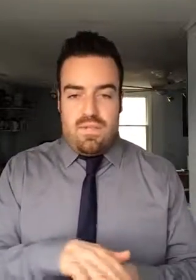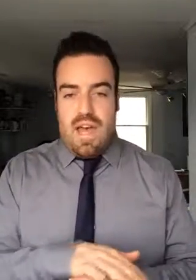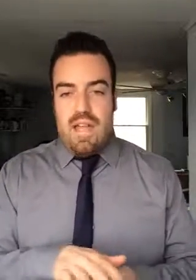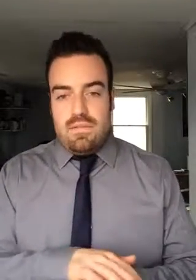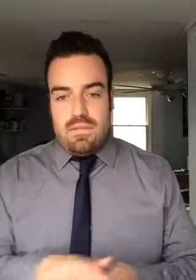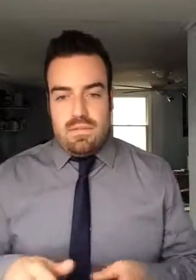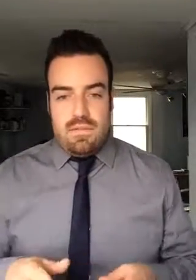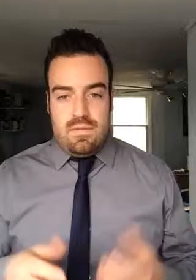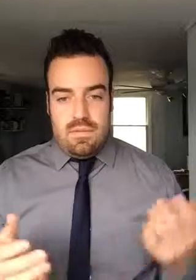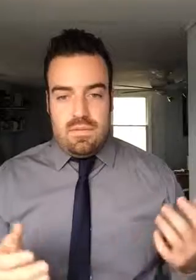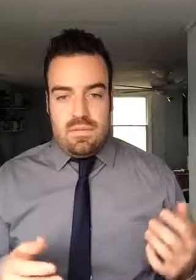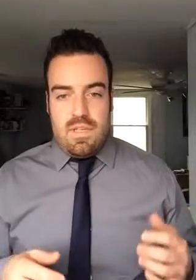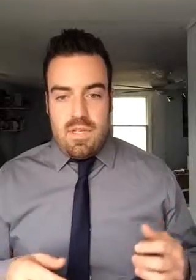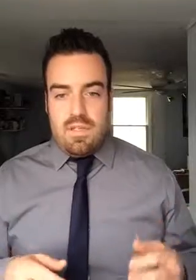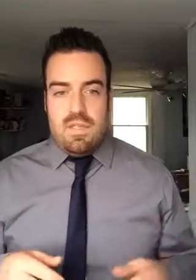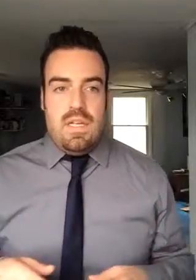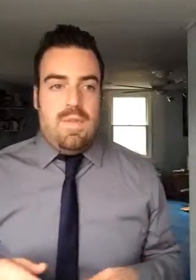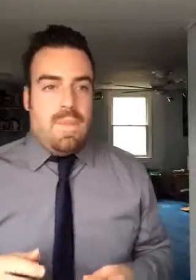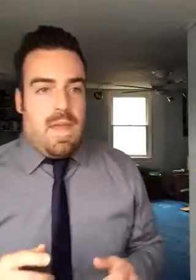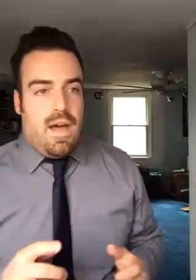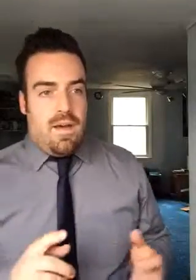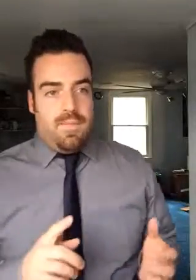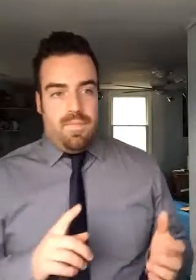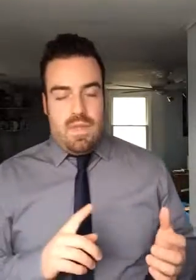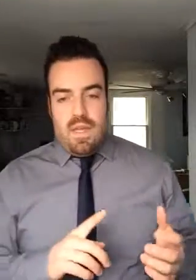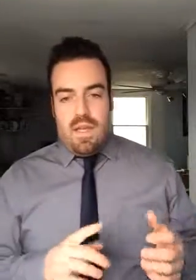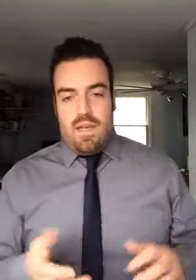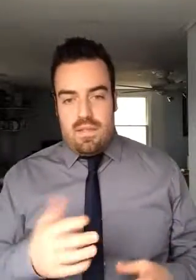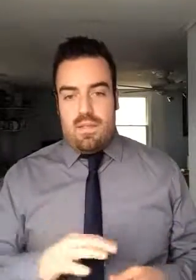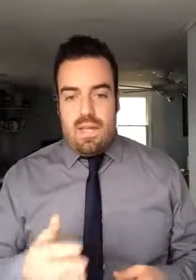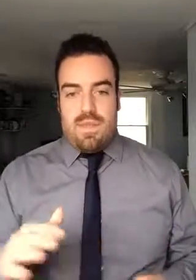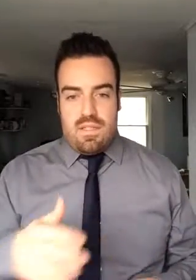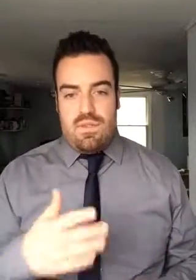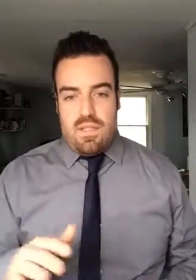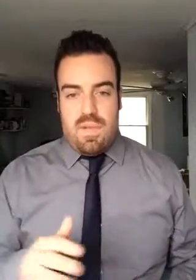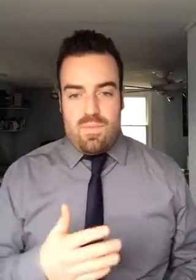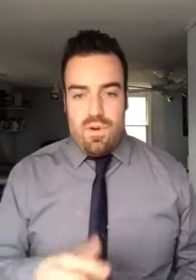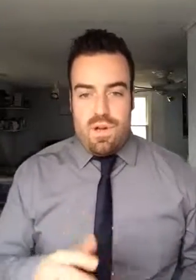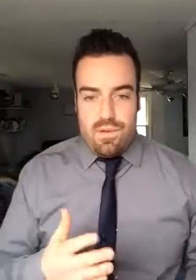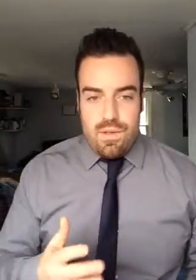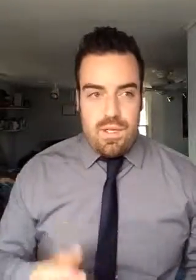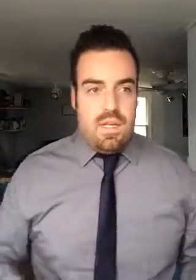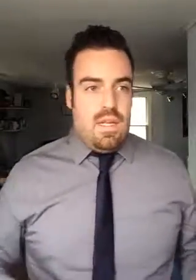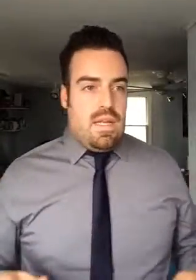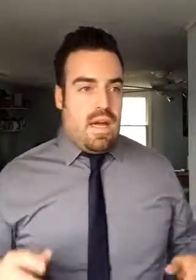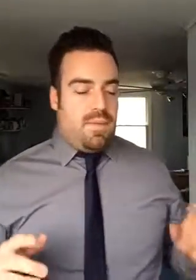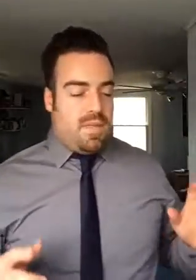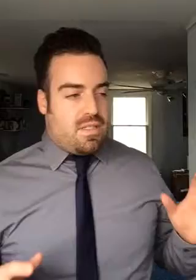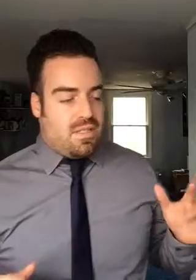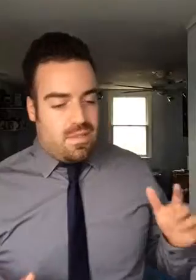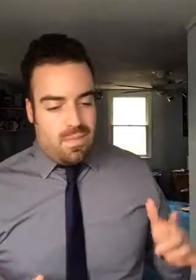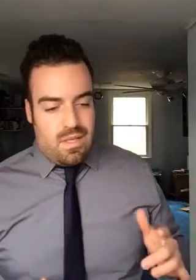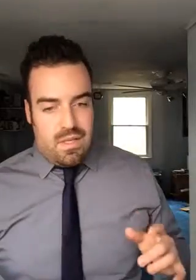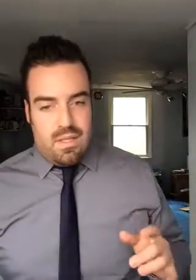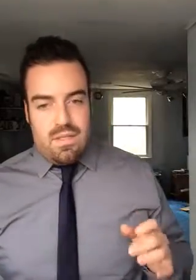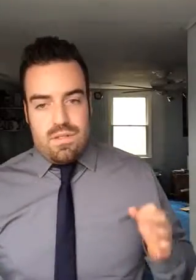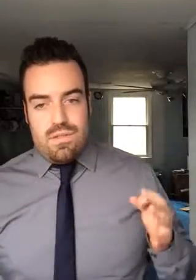the flat tibia. And again, makes the joint space more congruent. The meniscus is split into